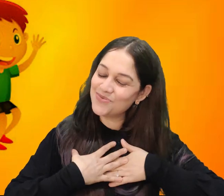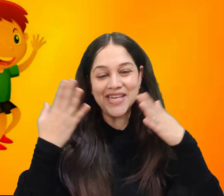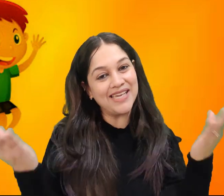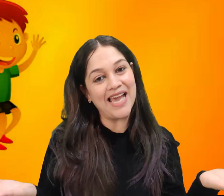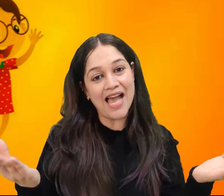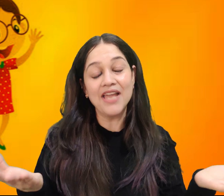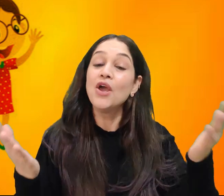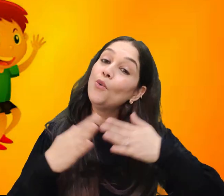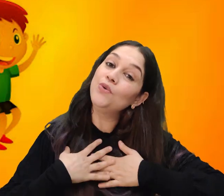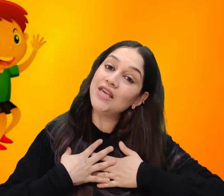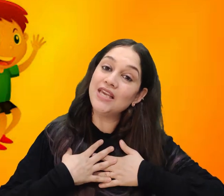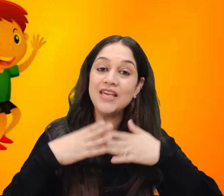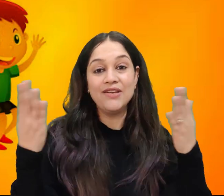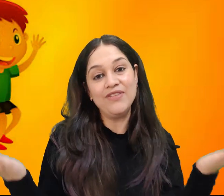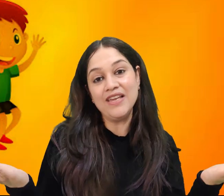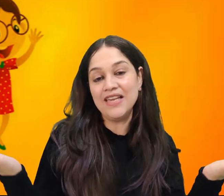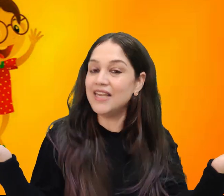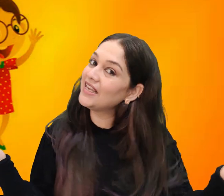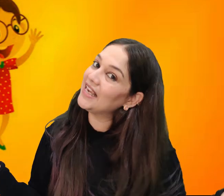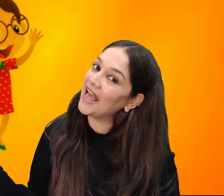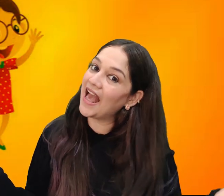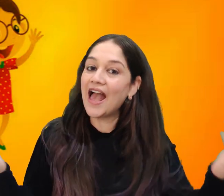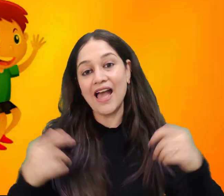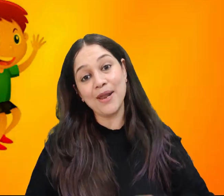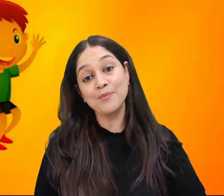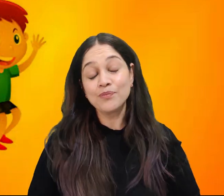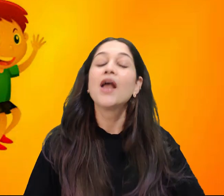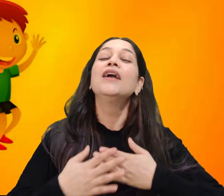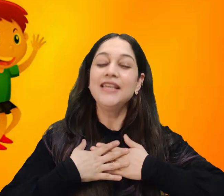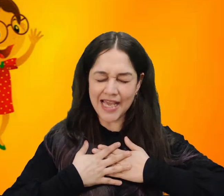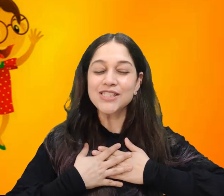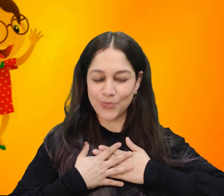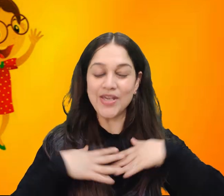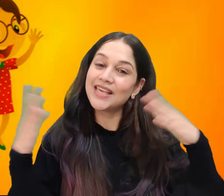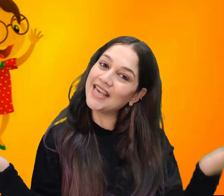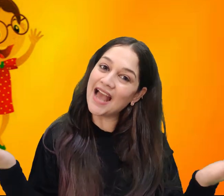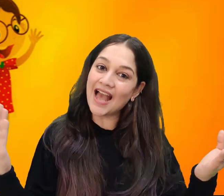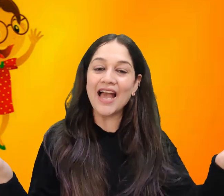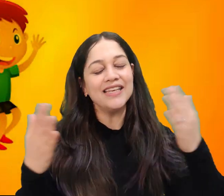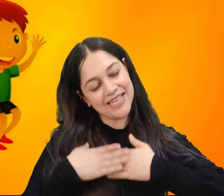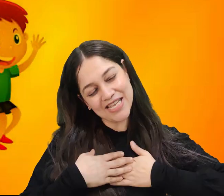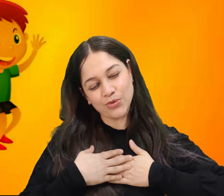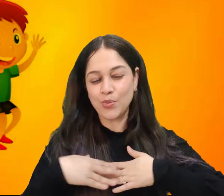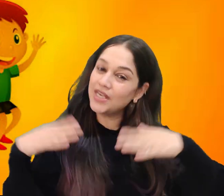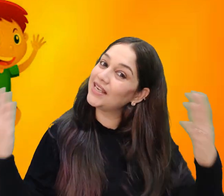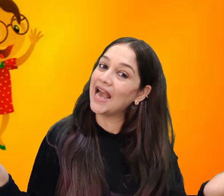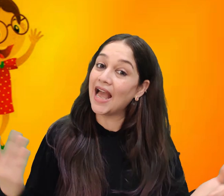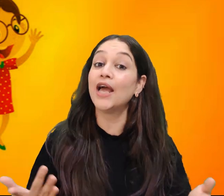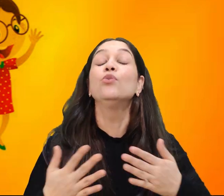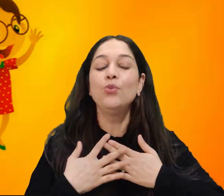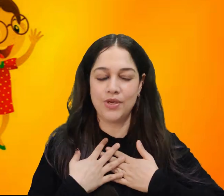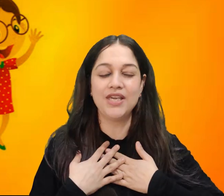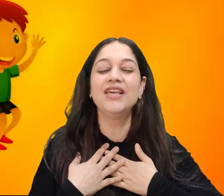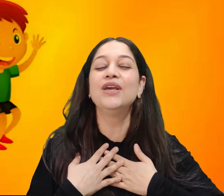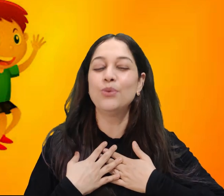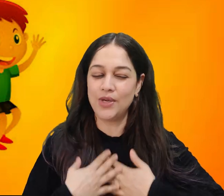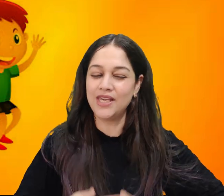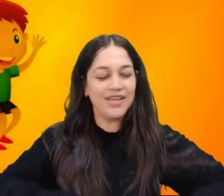we can, we, we can! Yes we can, yes we can, we, we